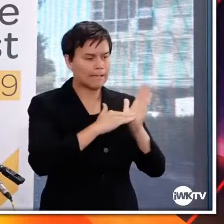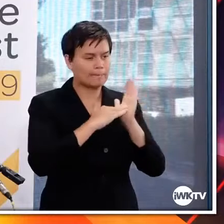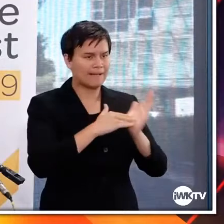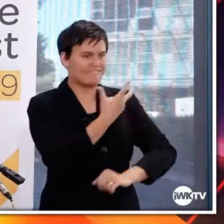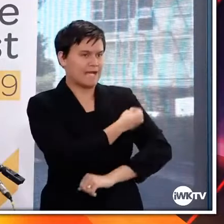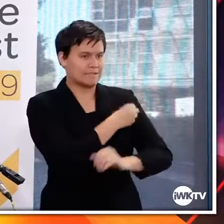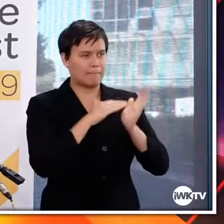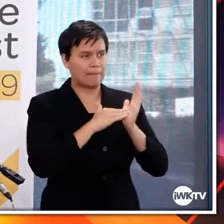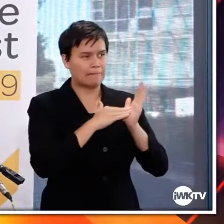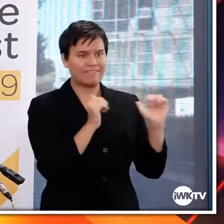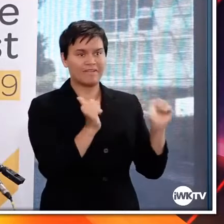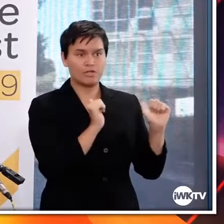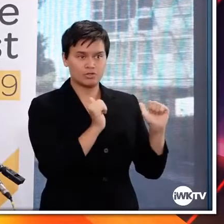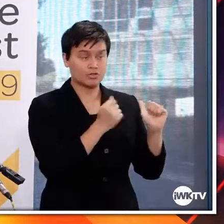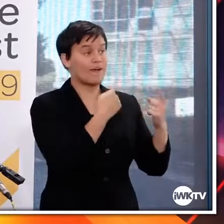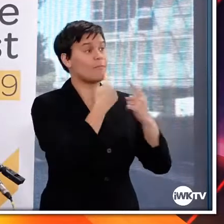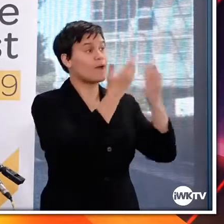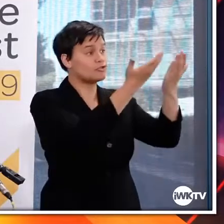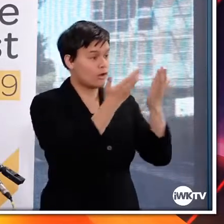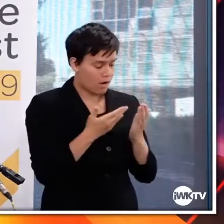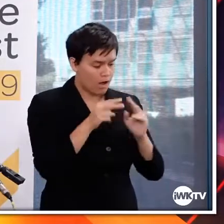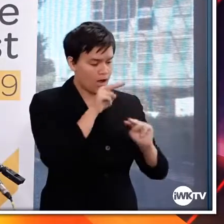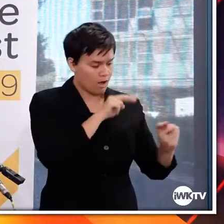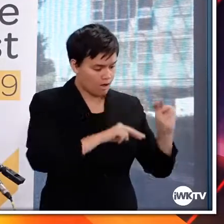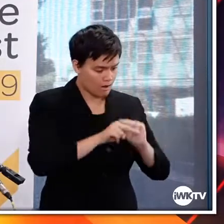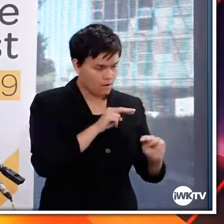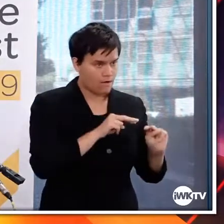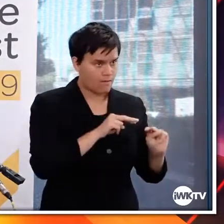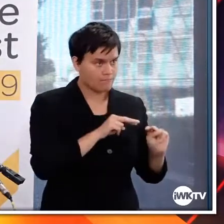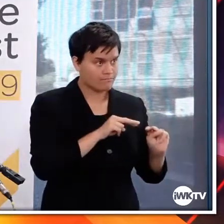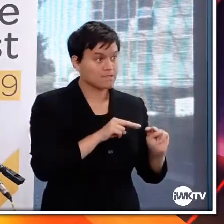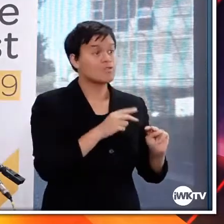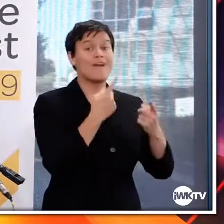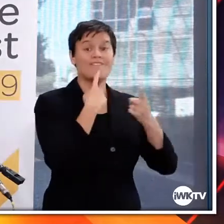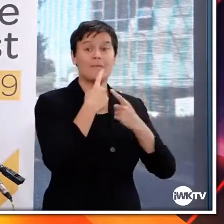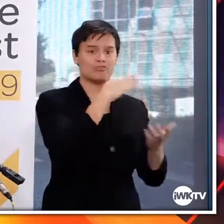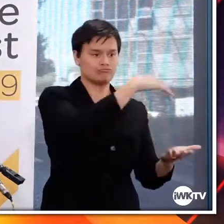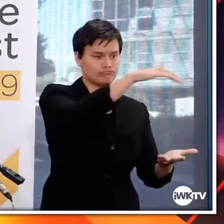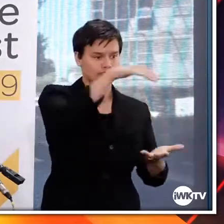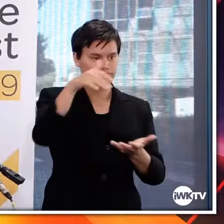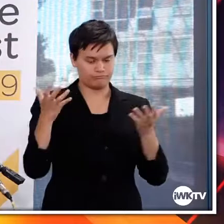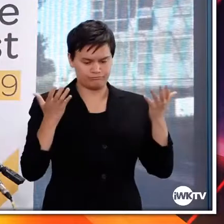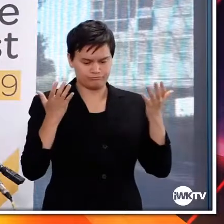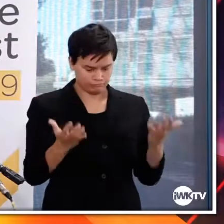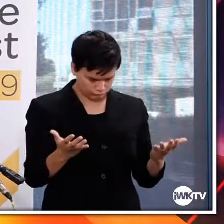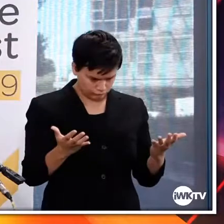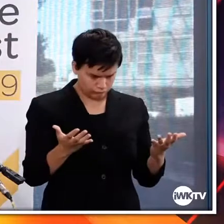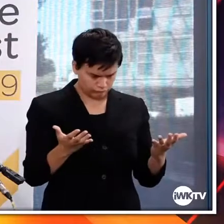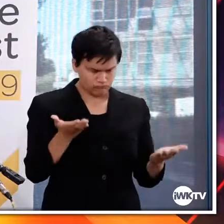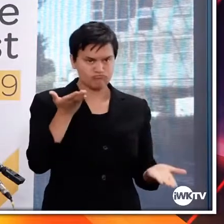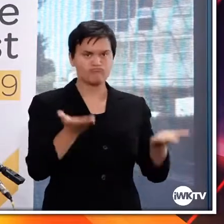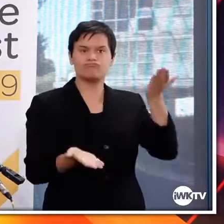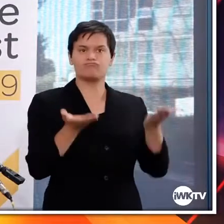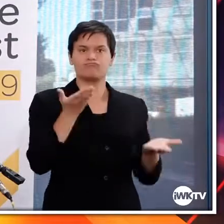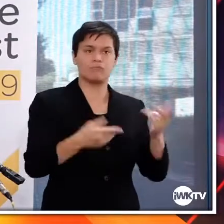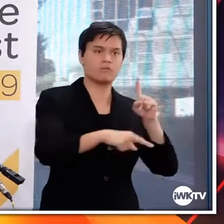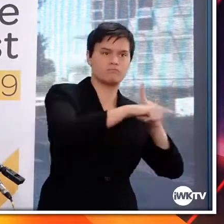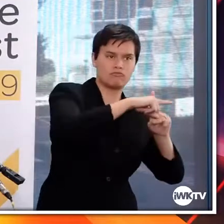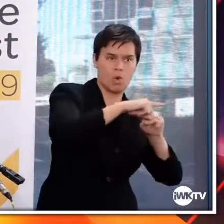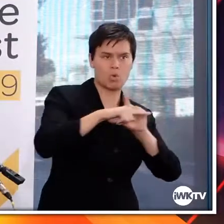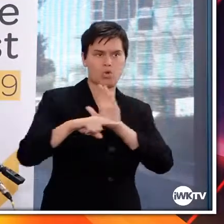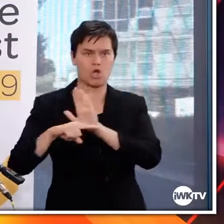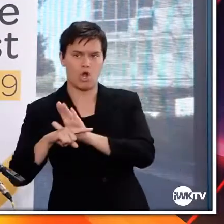took all the data together and effectively do what's called a benefit-risk assessment, looking at the benefits of the vaccine and